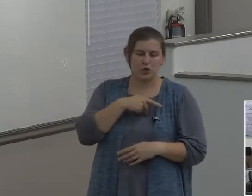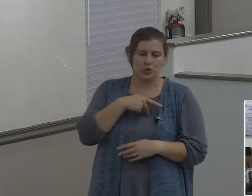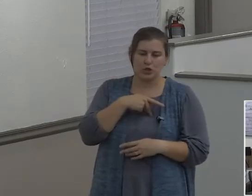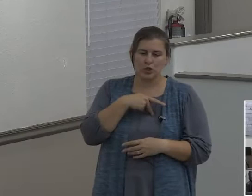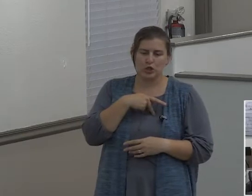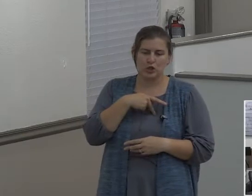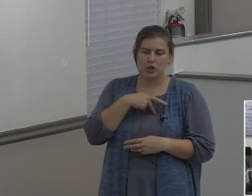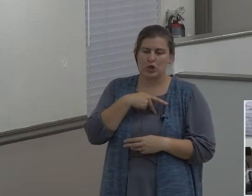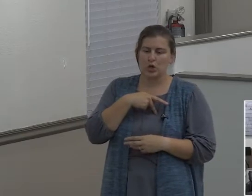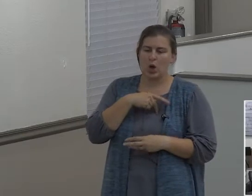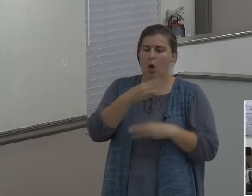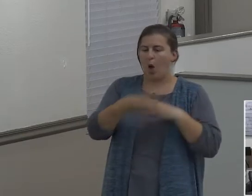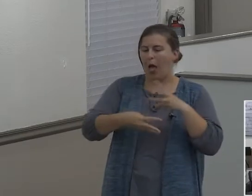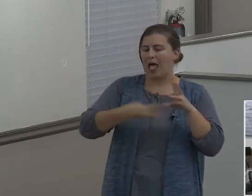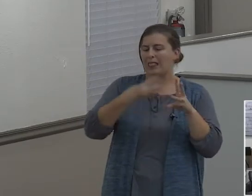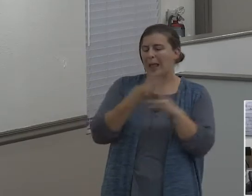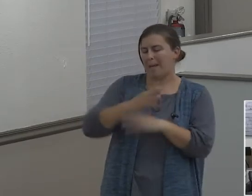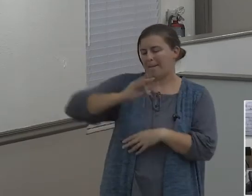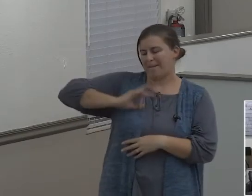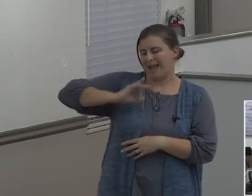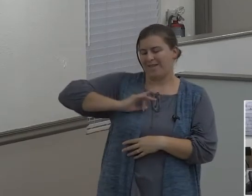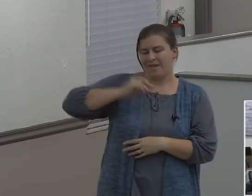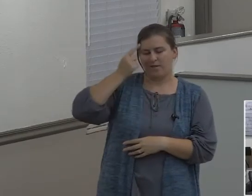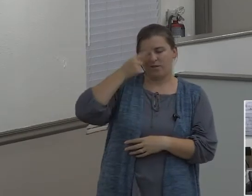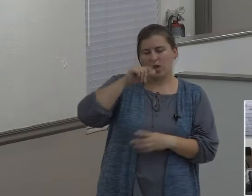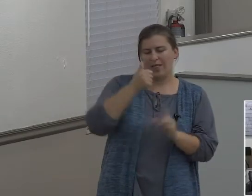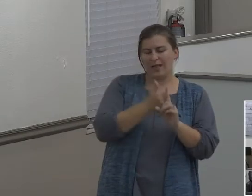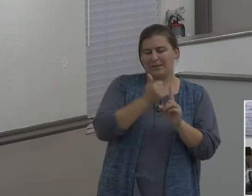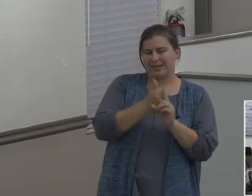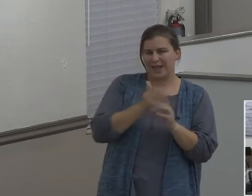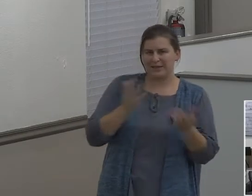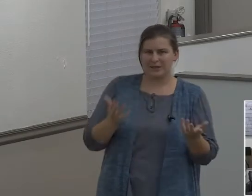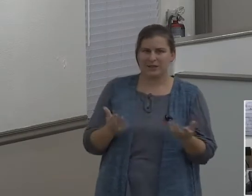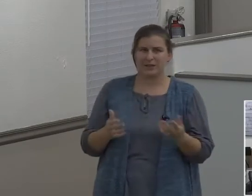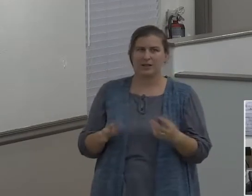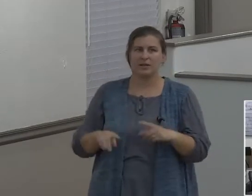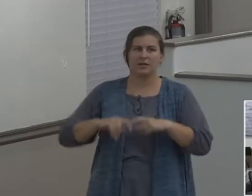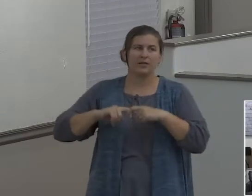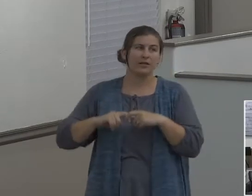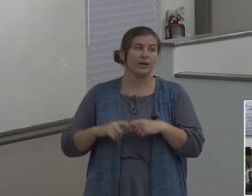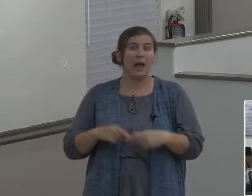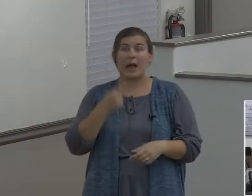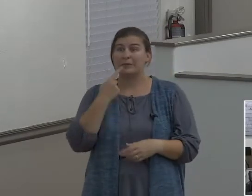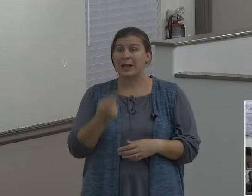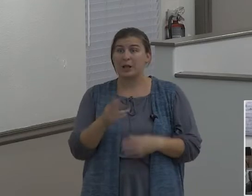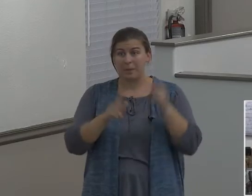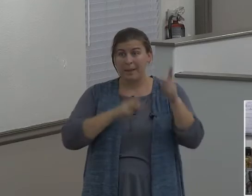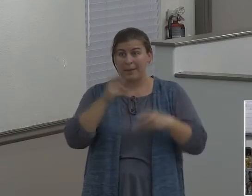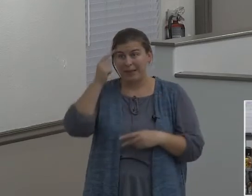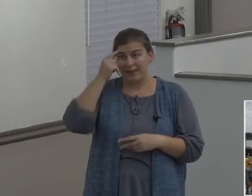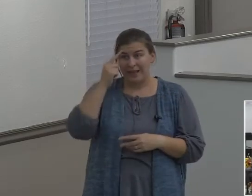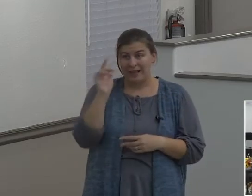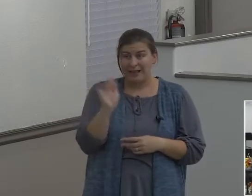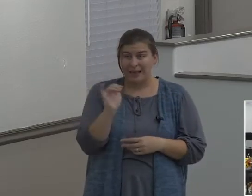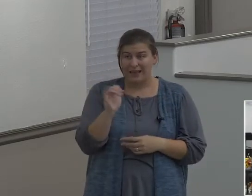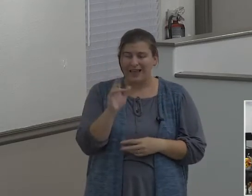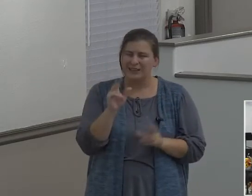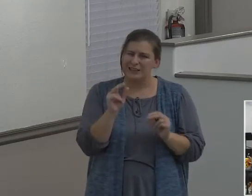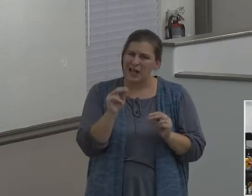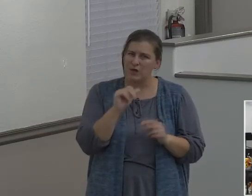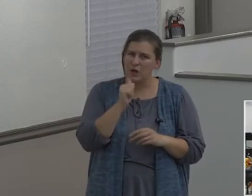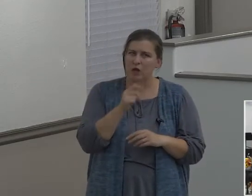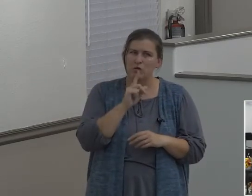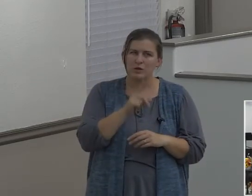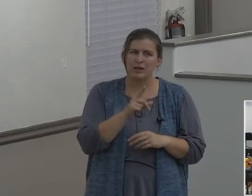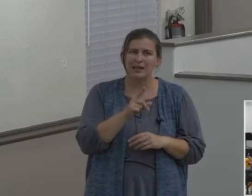for themselves. Say, Pastor, really, people think that way? No, no, understand. They don't think that way. That's the way they behave.